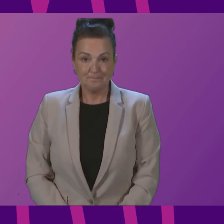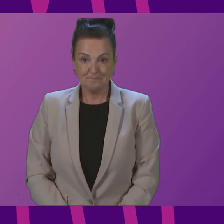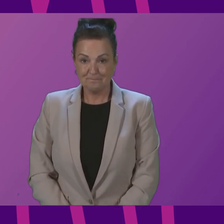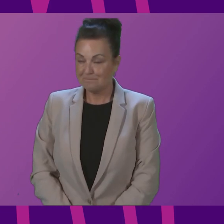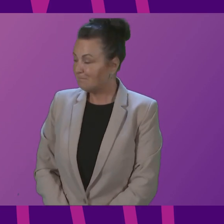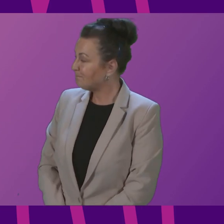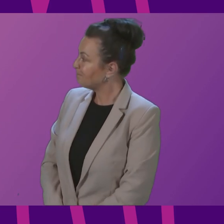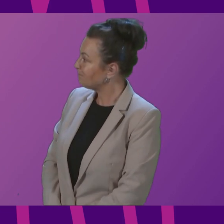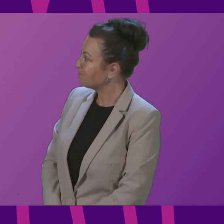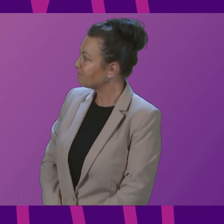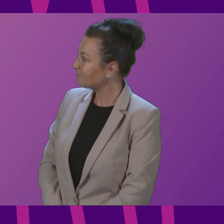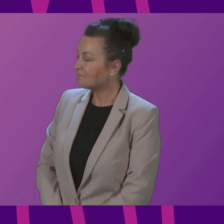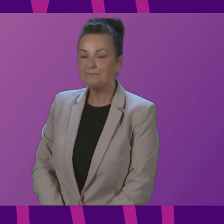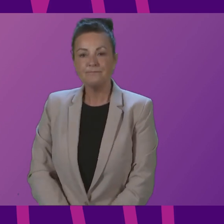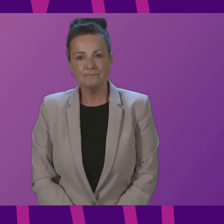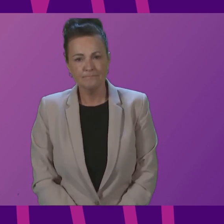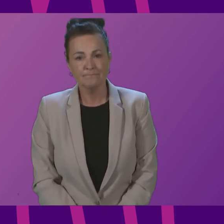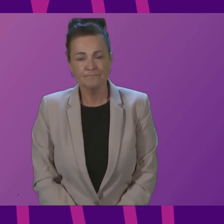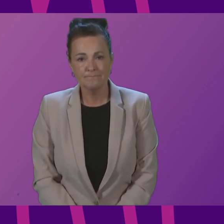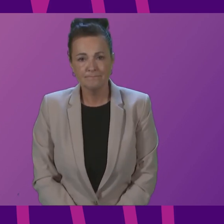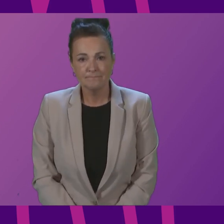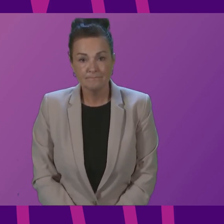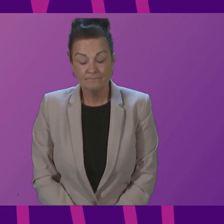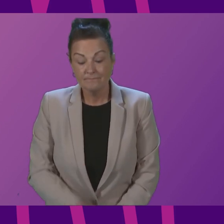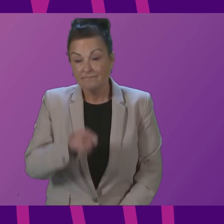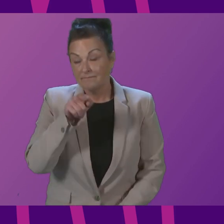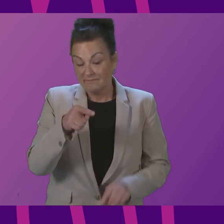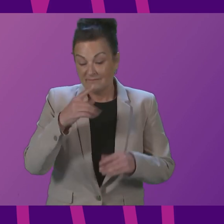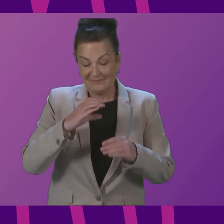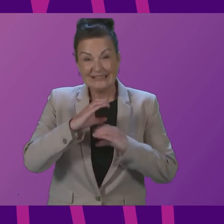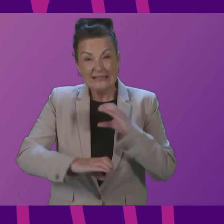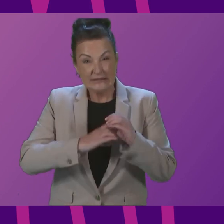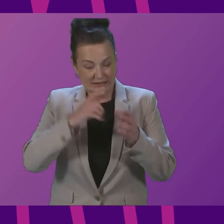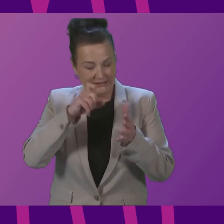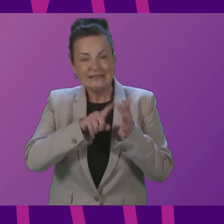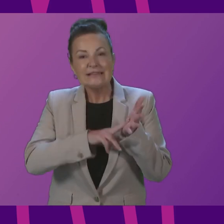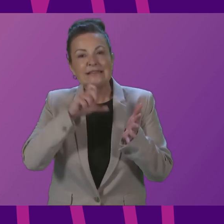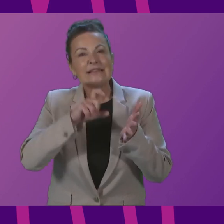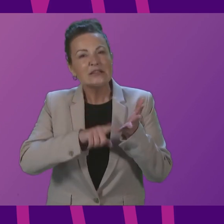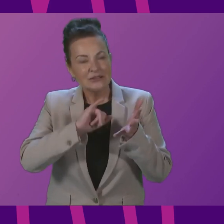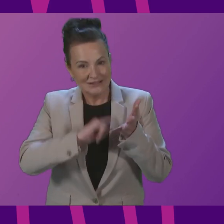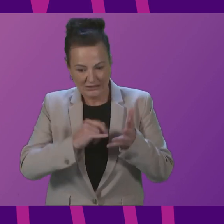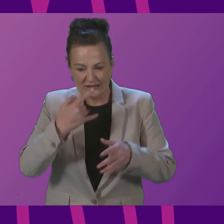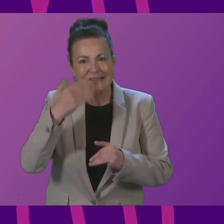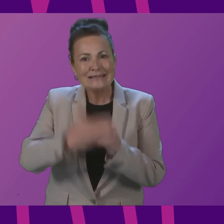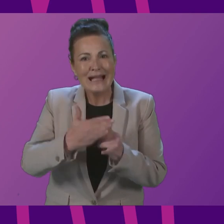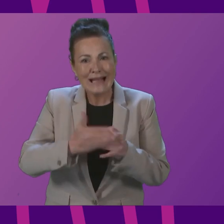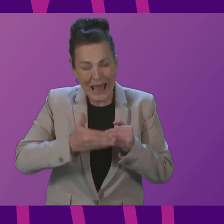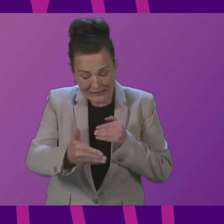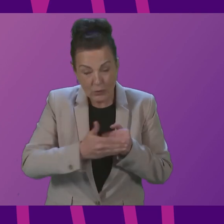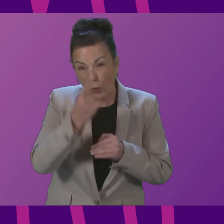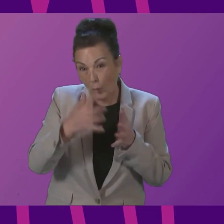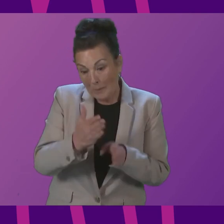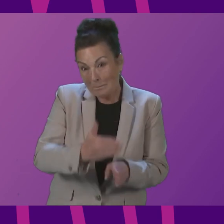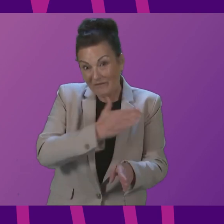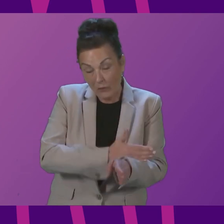Thank you Presiding Officer A week before the census deadline National Records of Scotland announced only 84.8